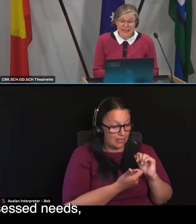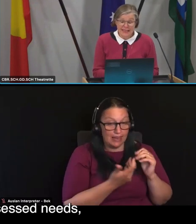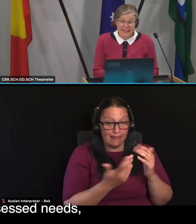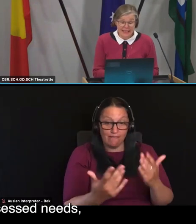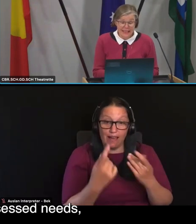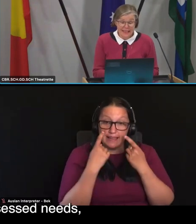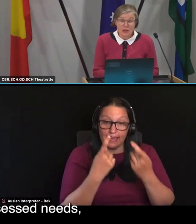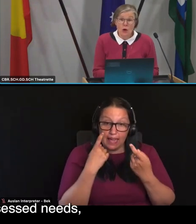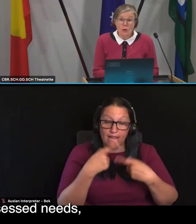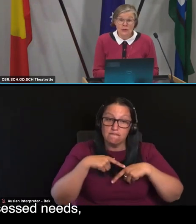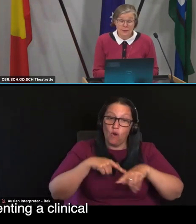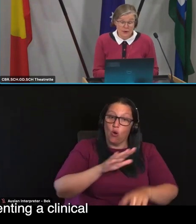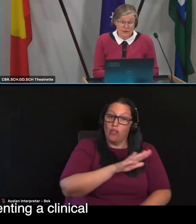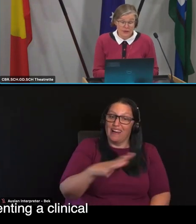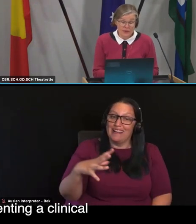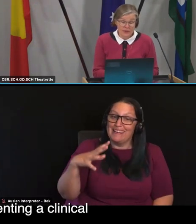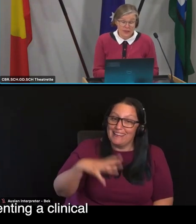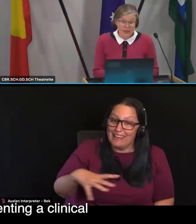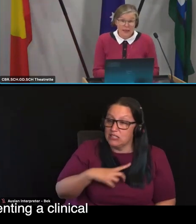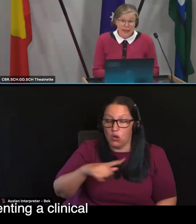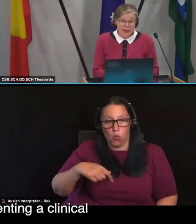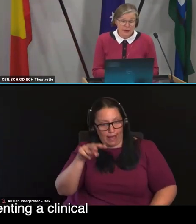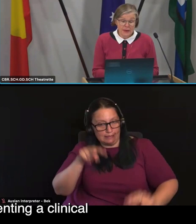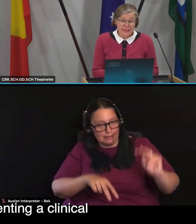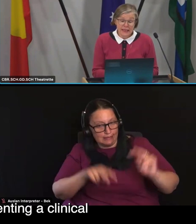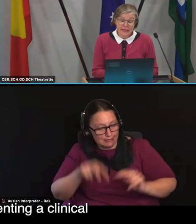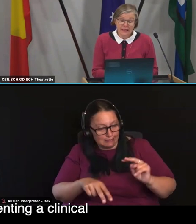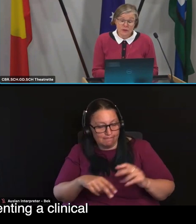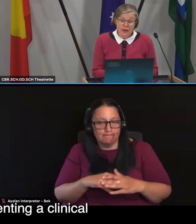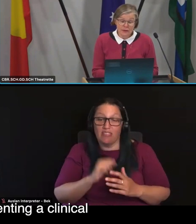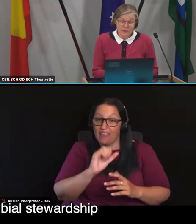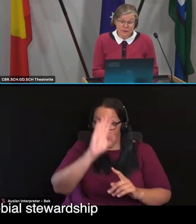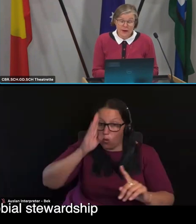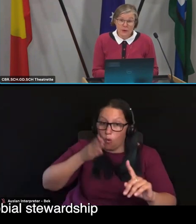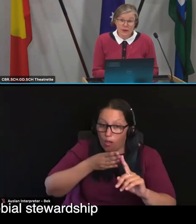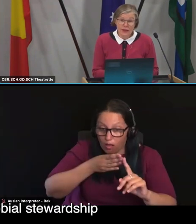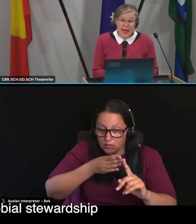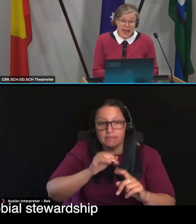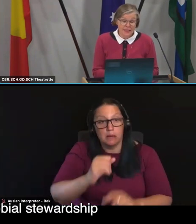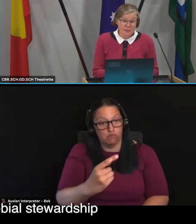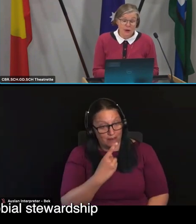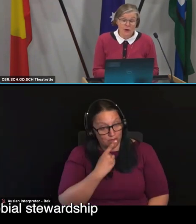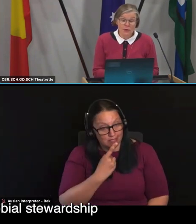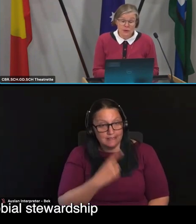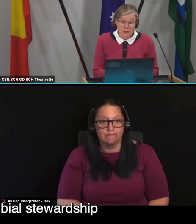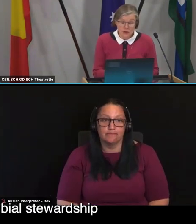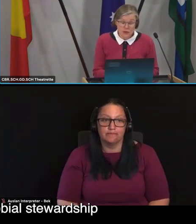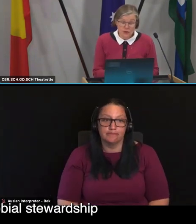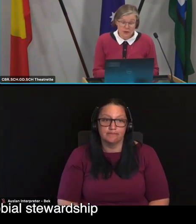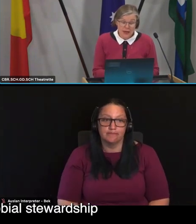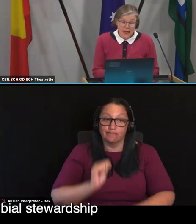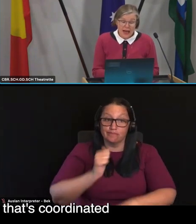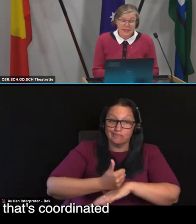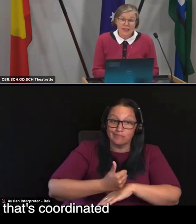a person's assessed needs, goals and preferences, implementing a clinical governance framework framework, antimicrobial